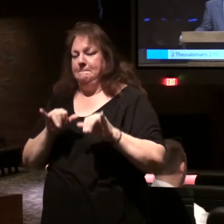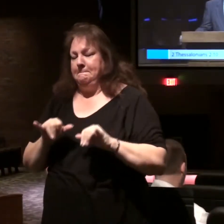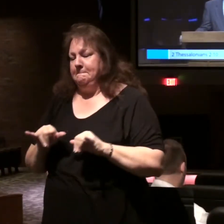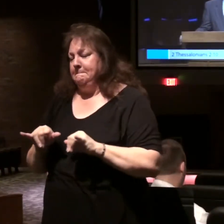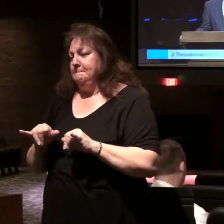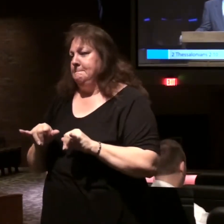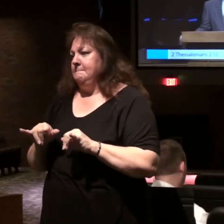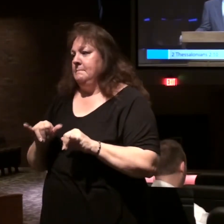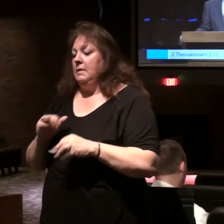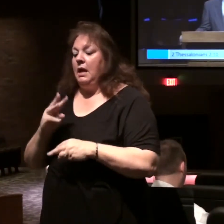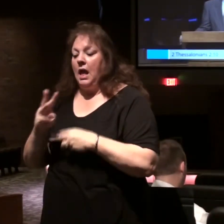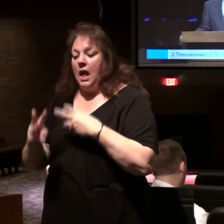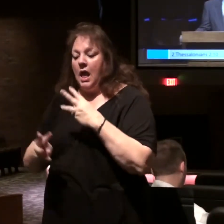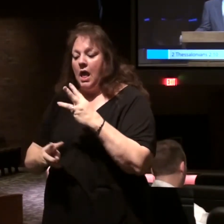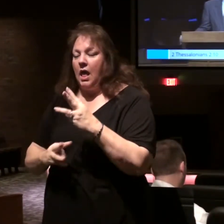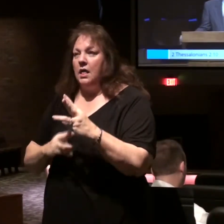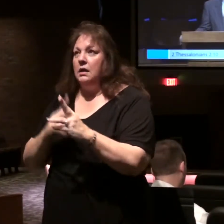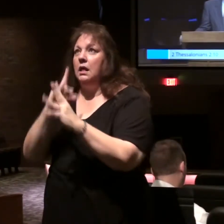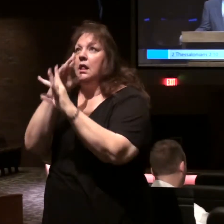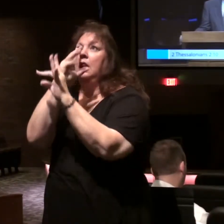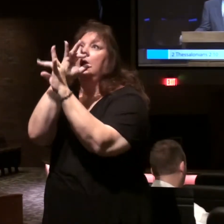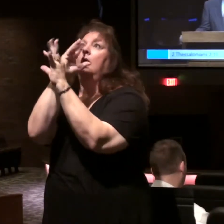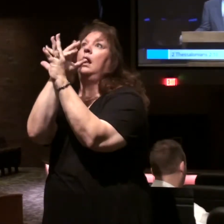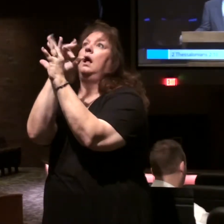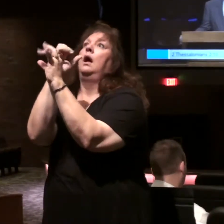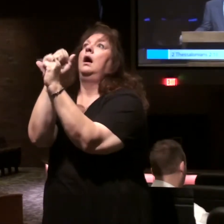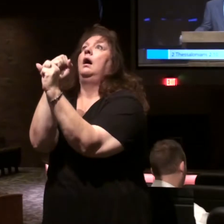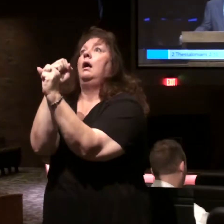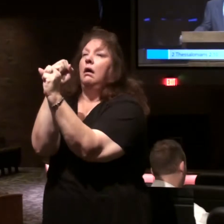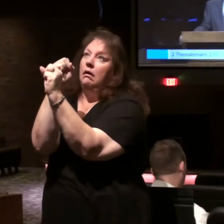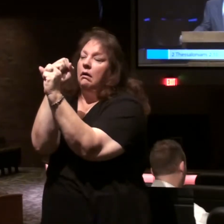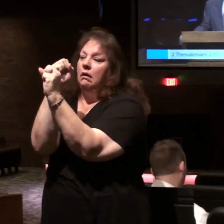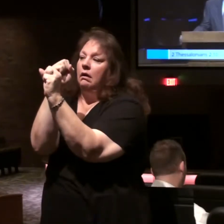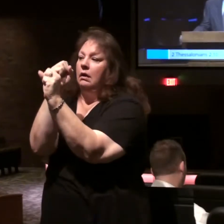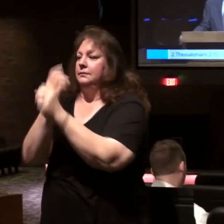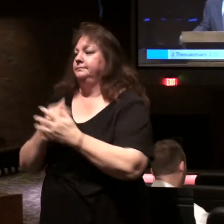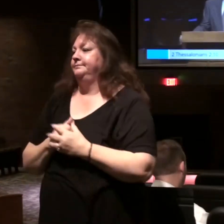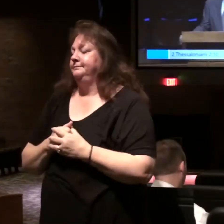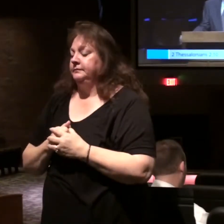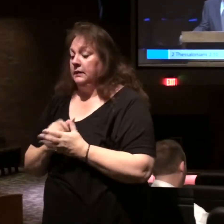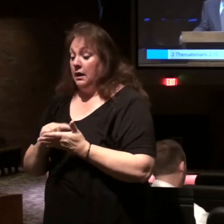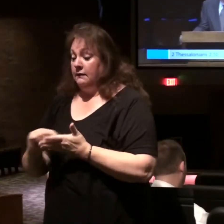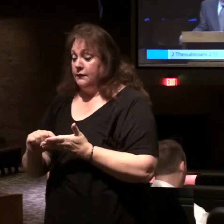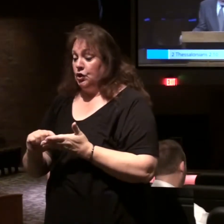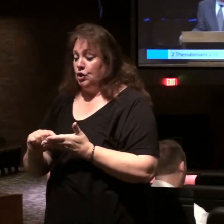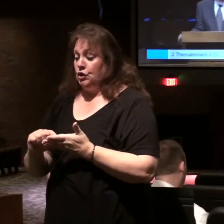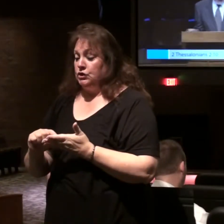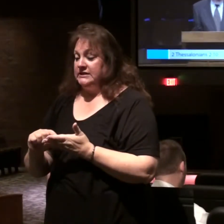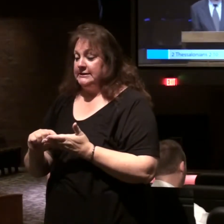and the world will be amazed you'll know verse